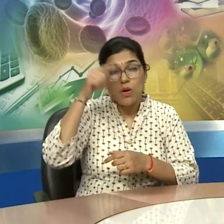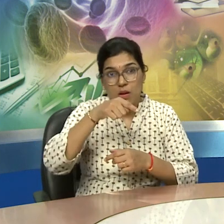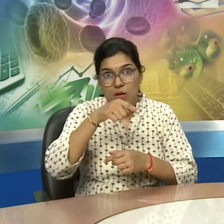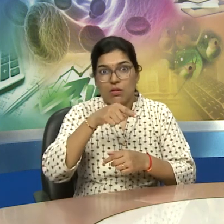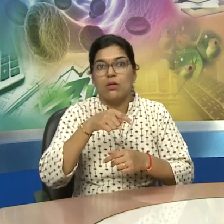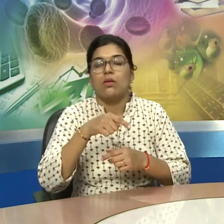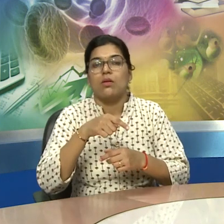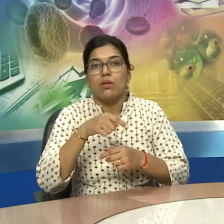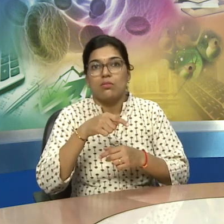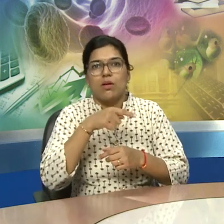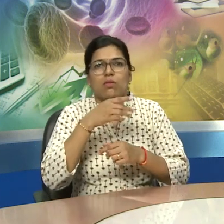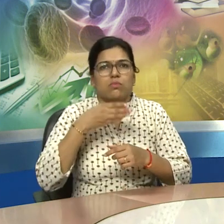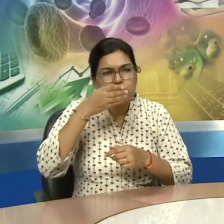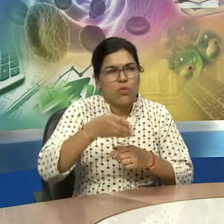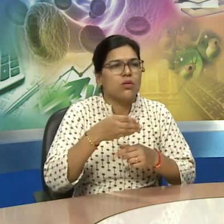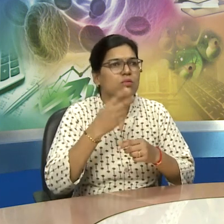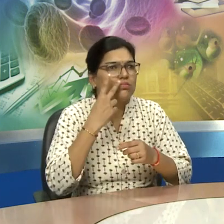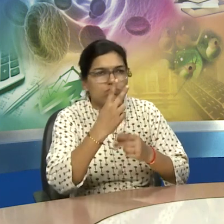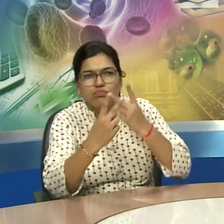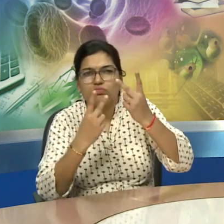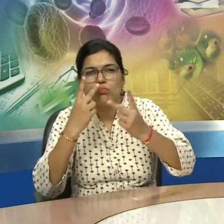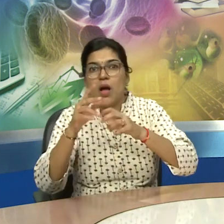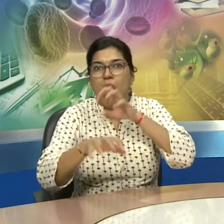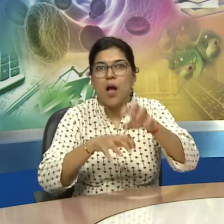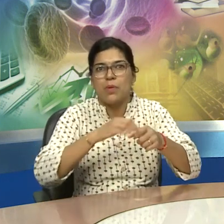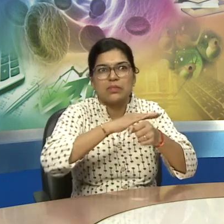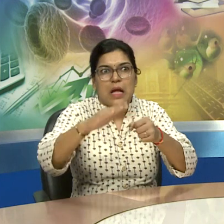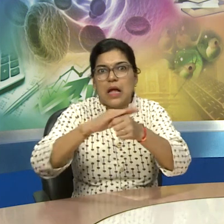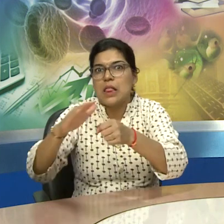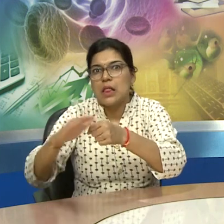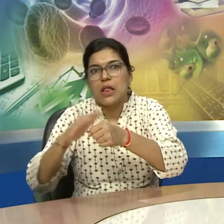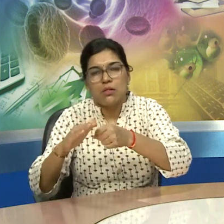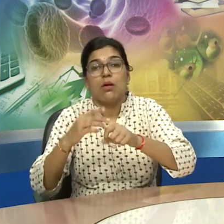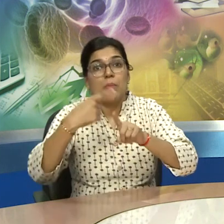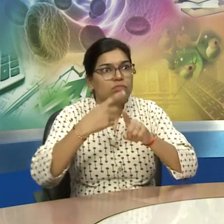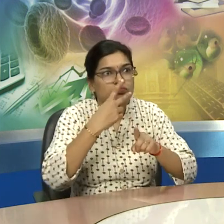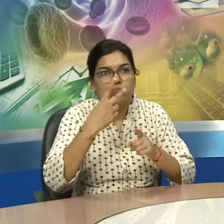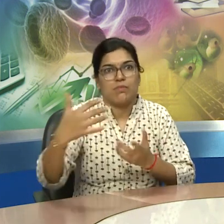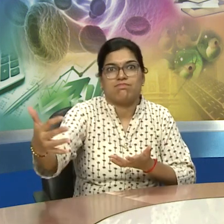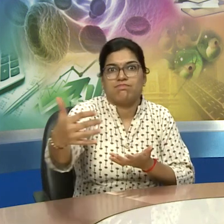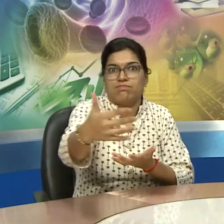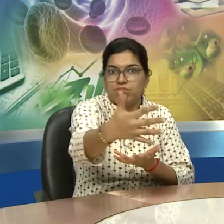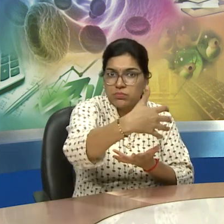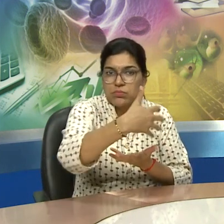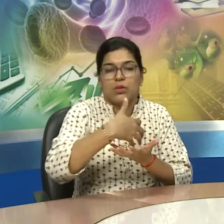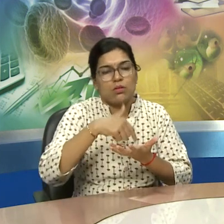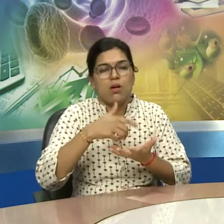so primitive humans the hunters and the gatherers moved from place to place